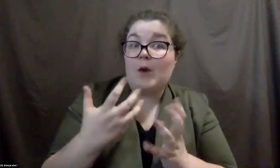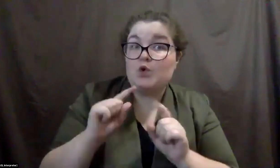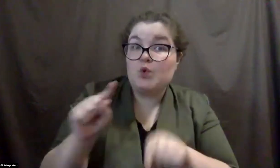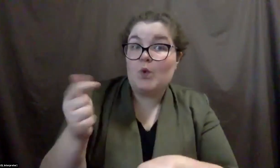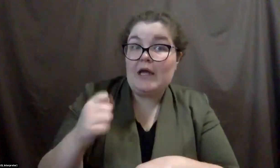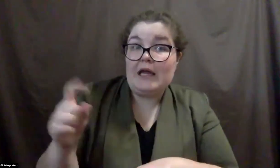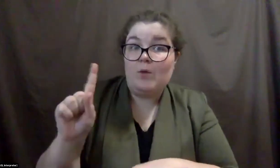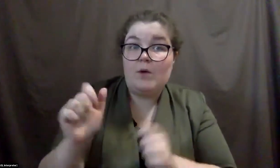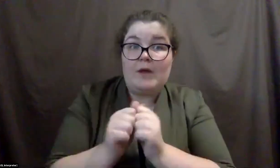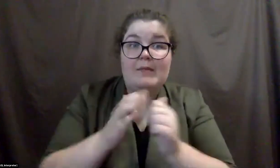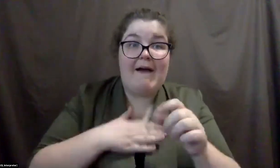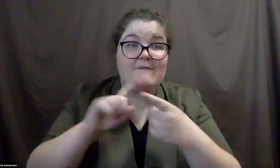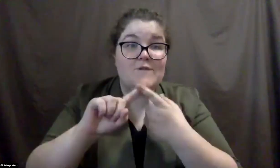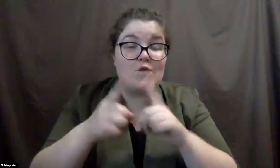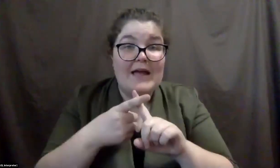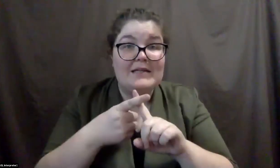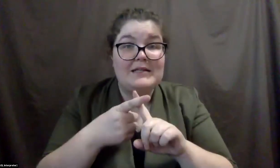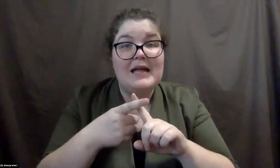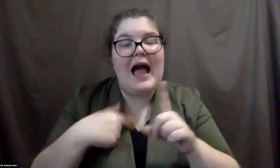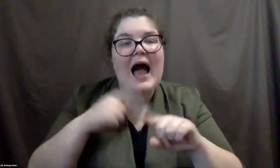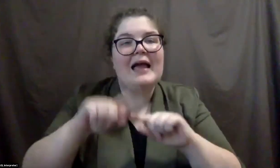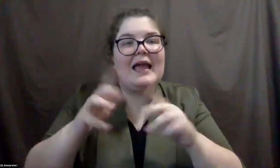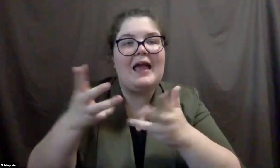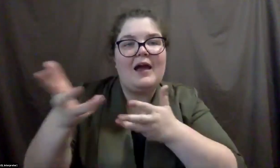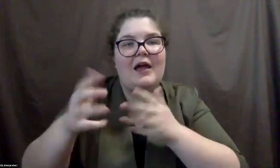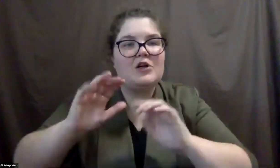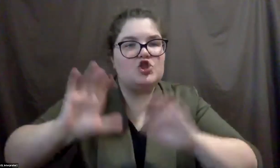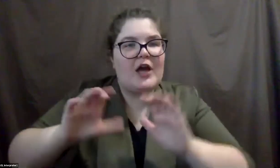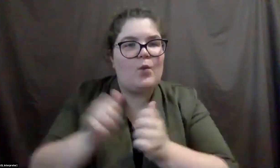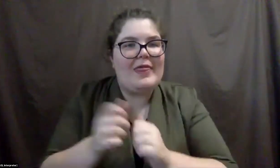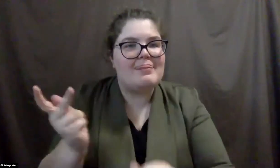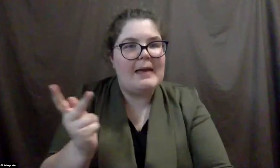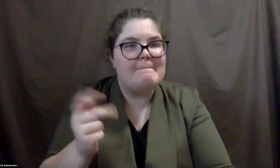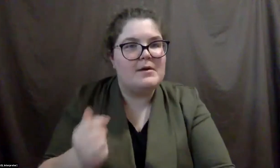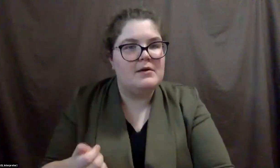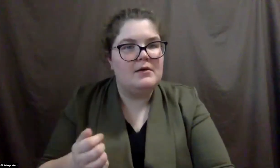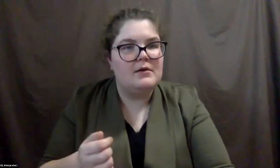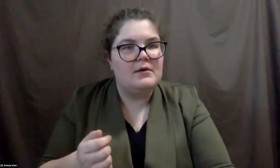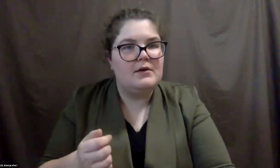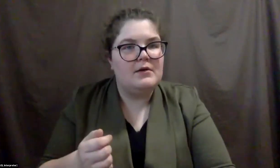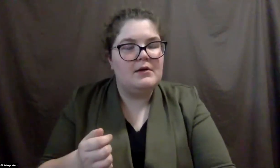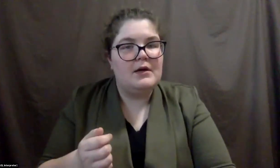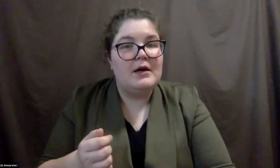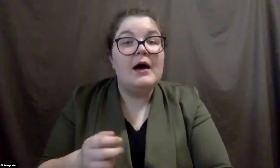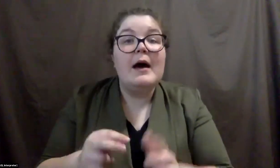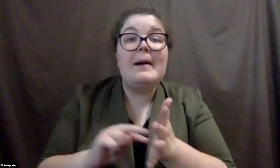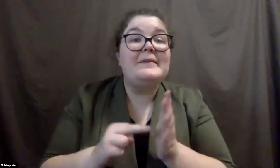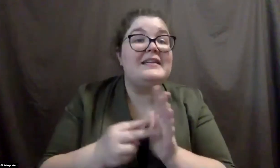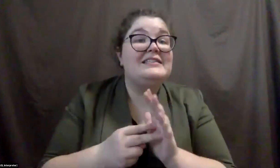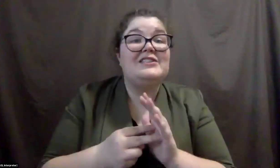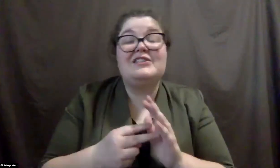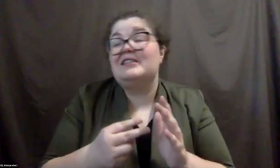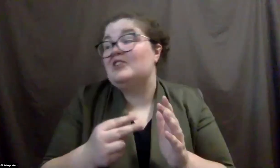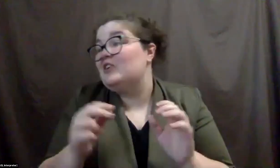I can't have a conversation with them if we're both wearing masks. So is there any way to